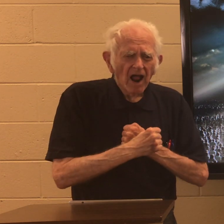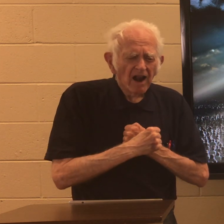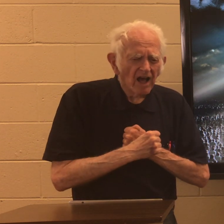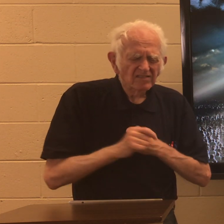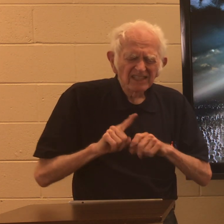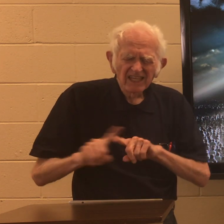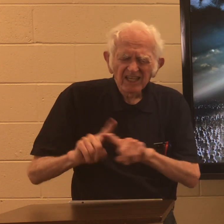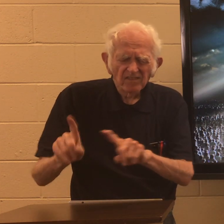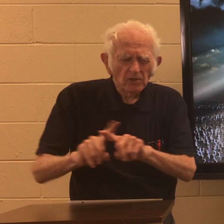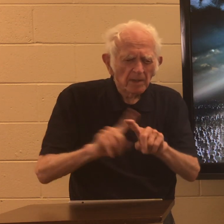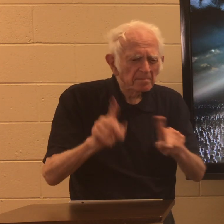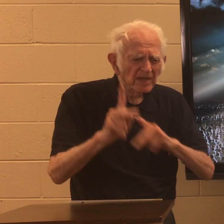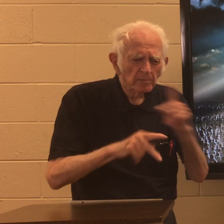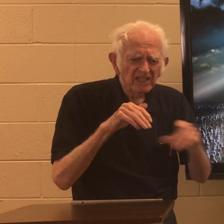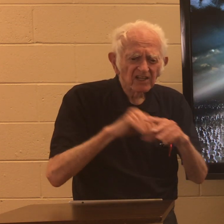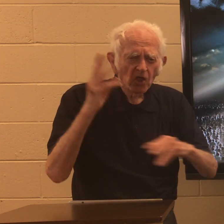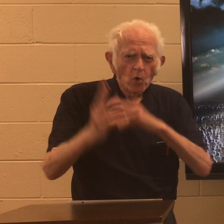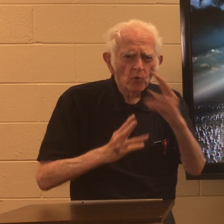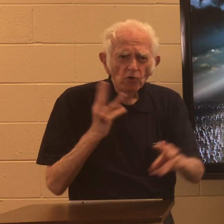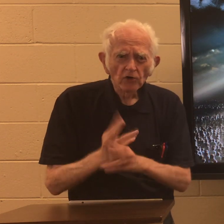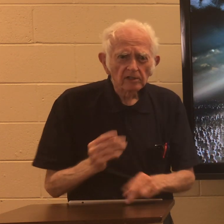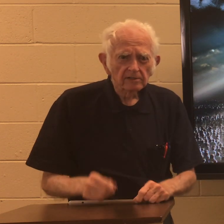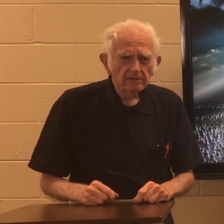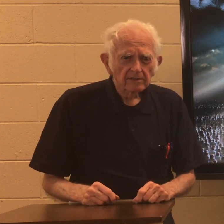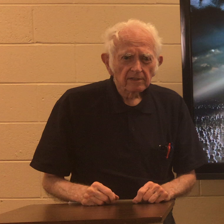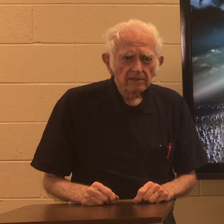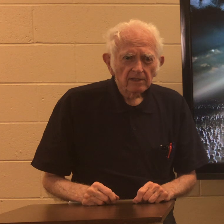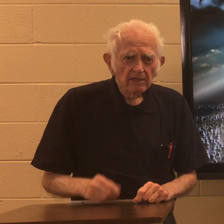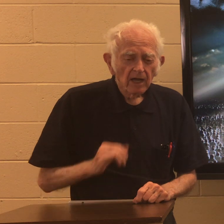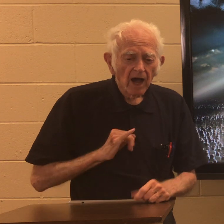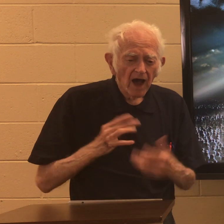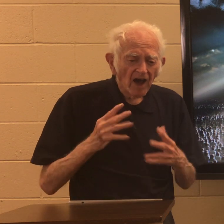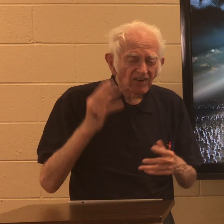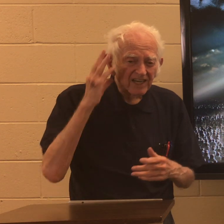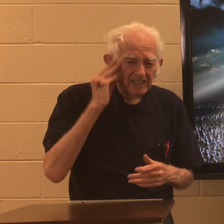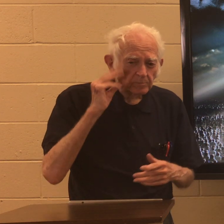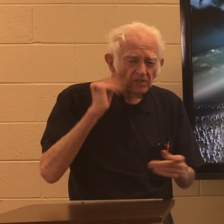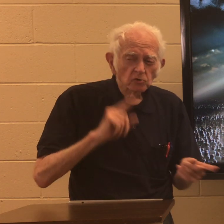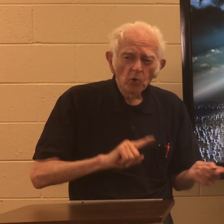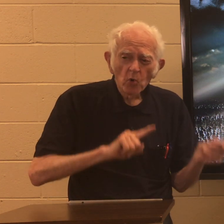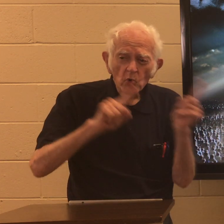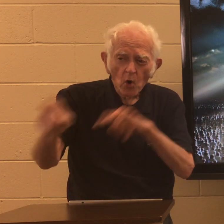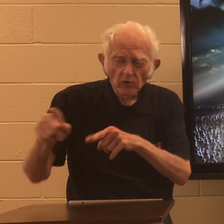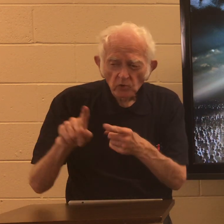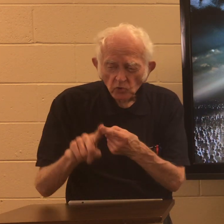God loves different people in the world. I have experienced going